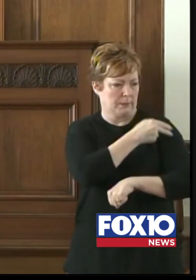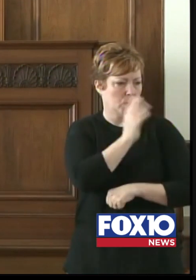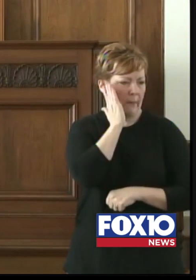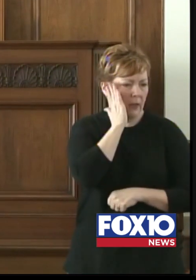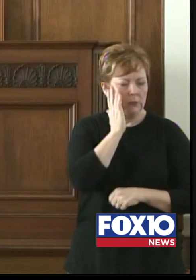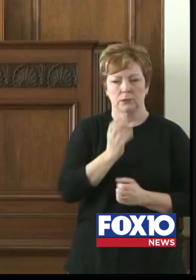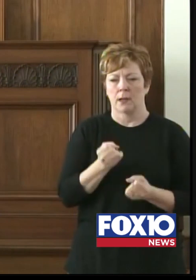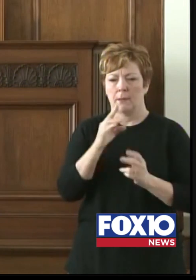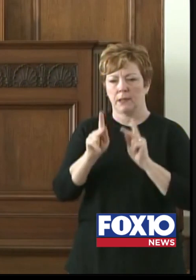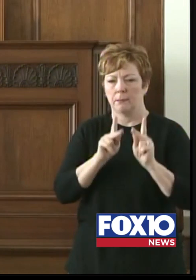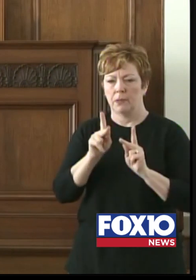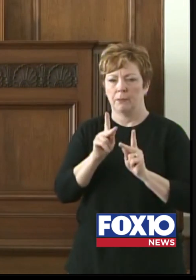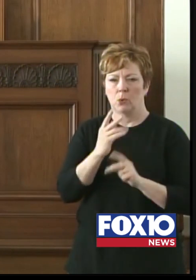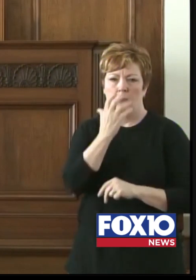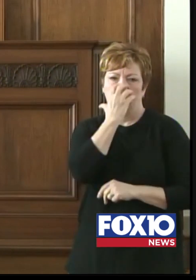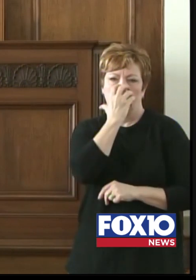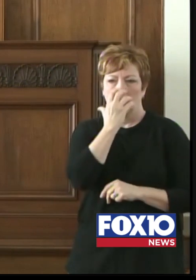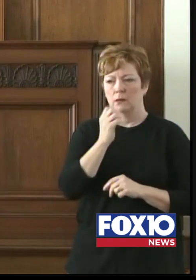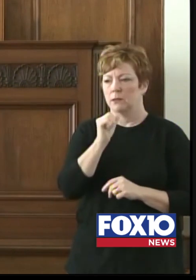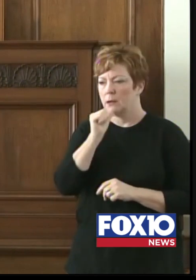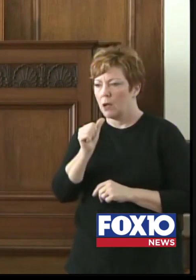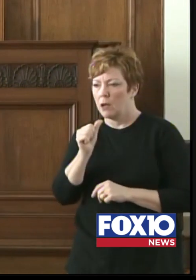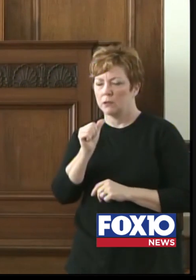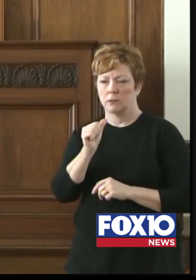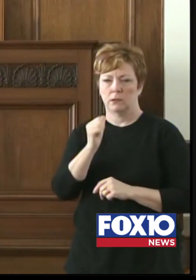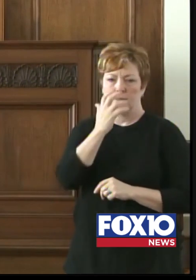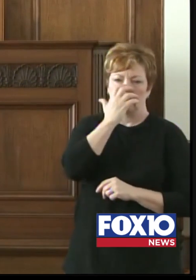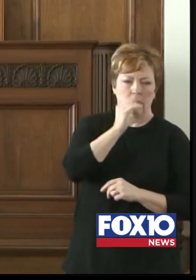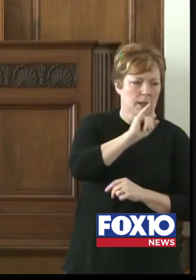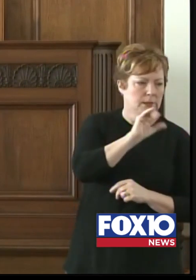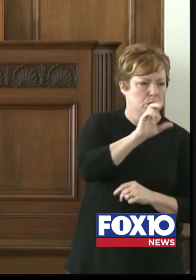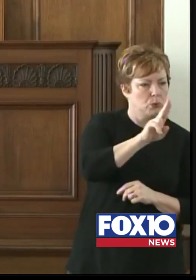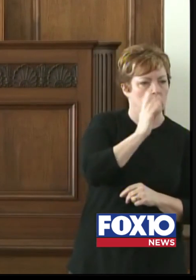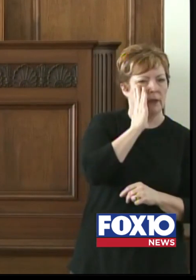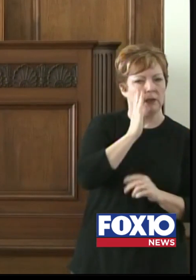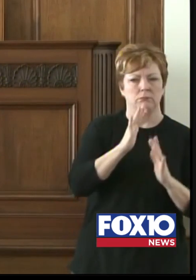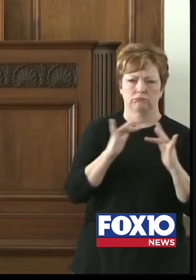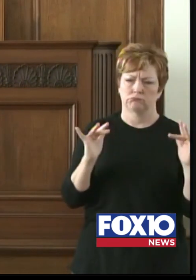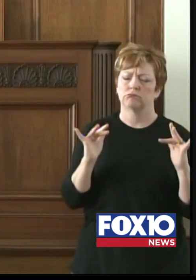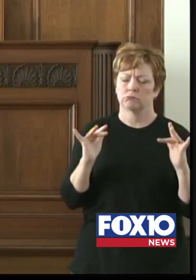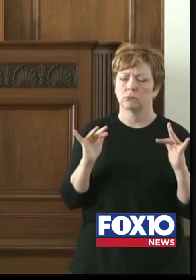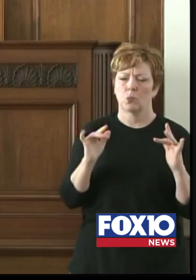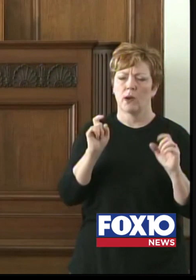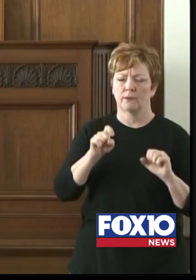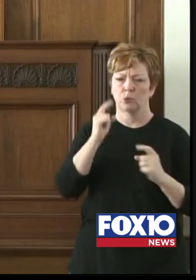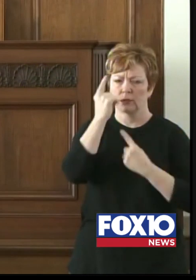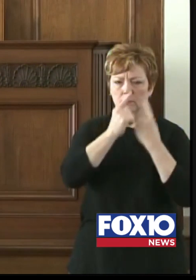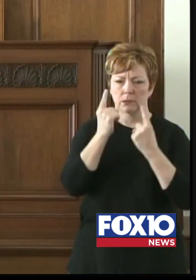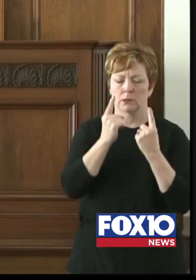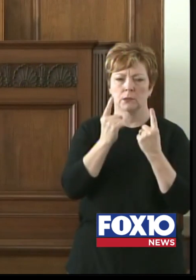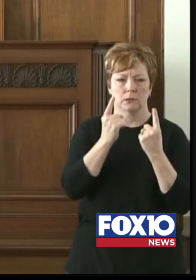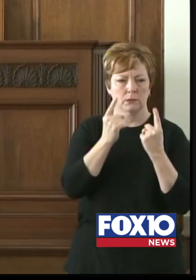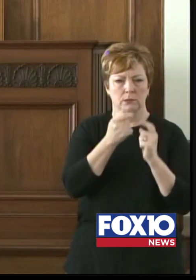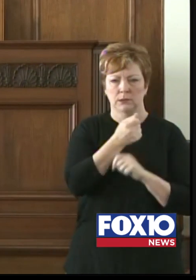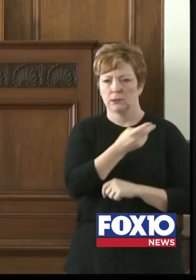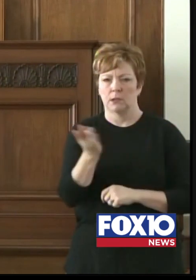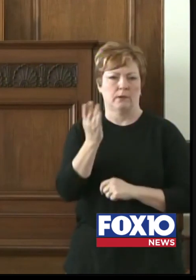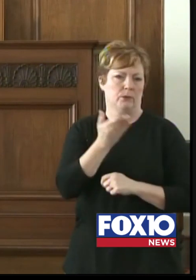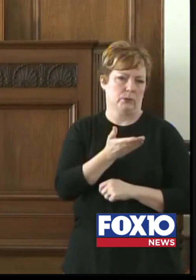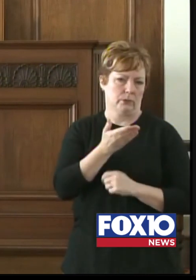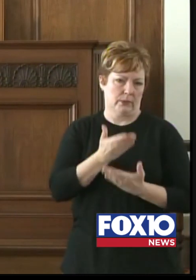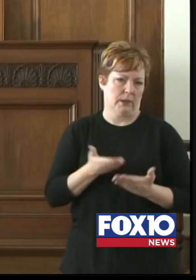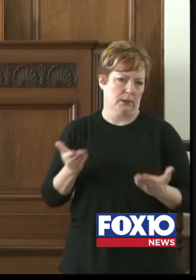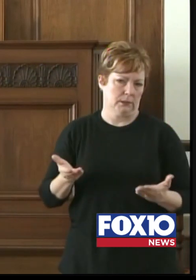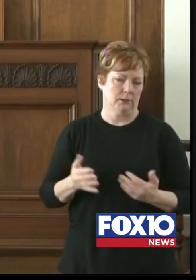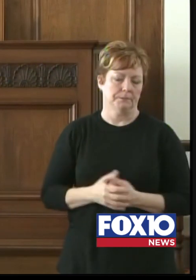how many folks on ventilators or not on ventilators, ICU beds, et cetera. And so we look at a cluster of factors